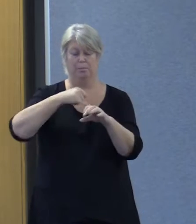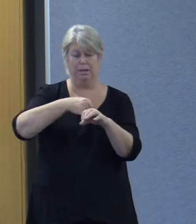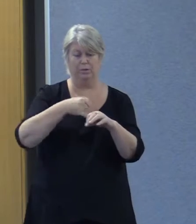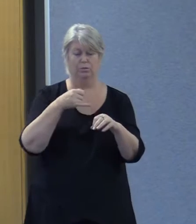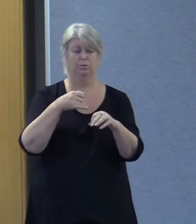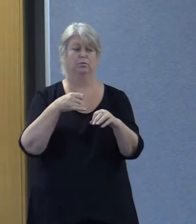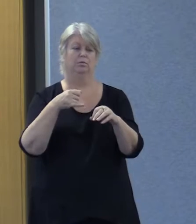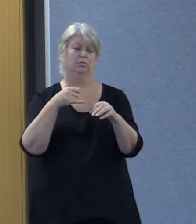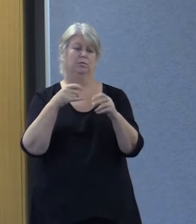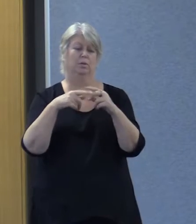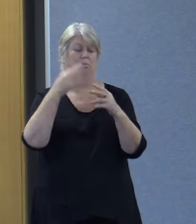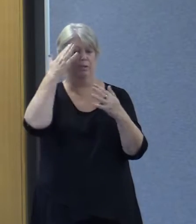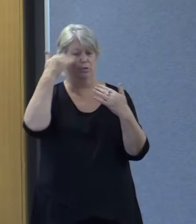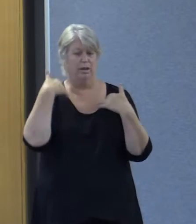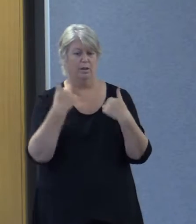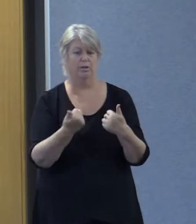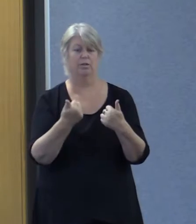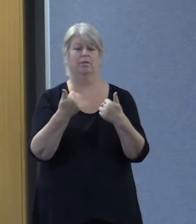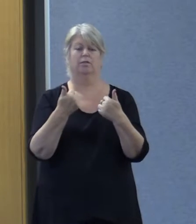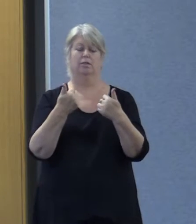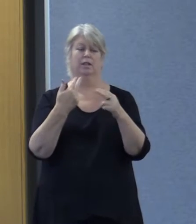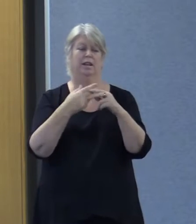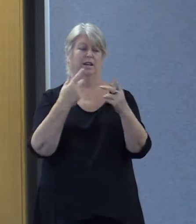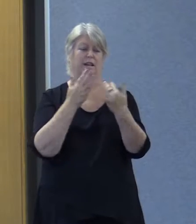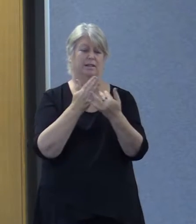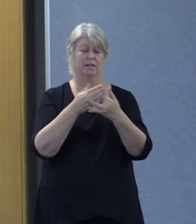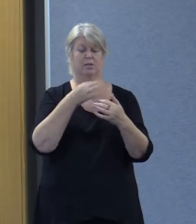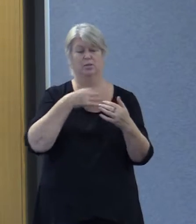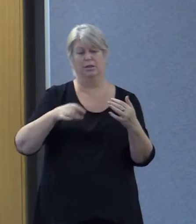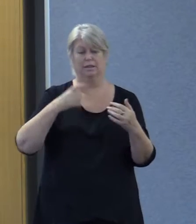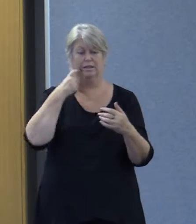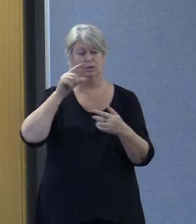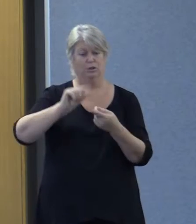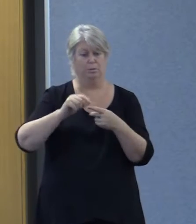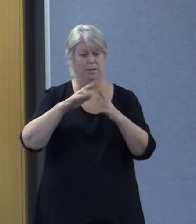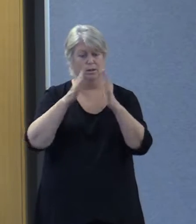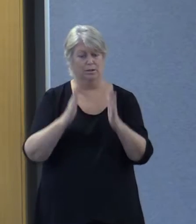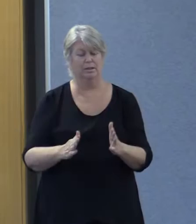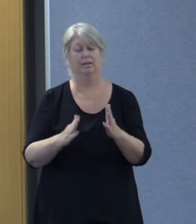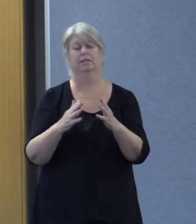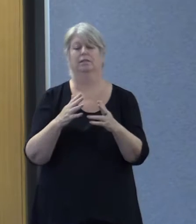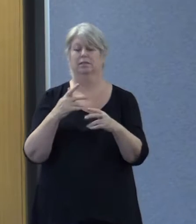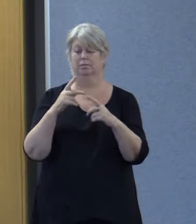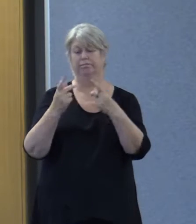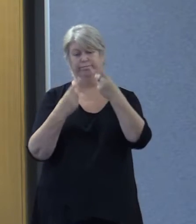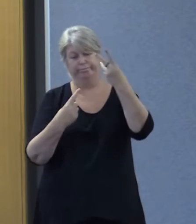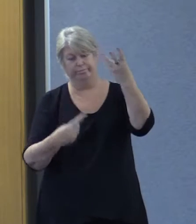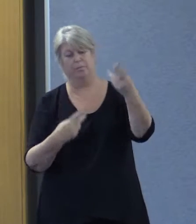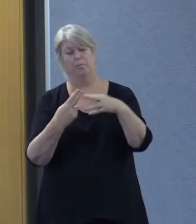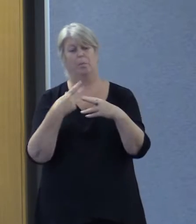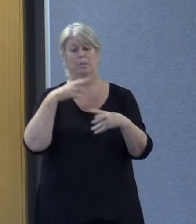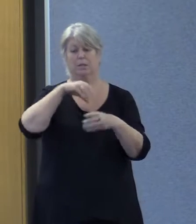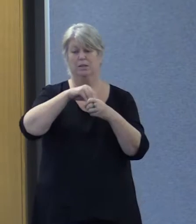treatment for mental health issues, access to affordable housing and so on. Our participant readiness